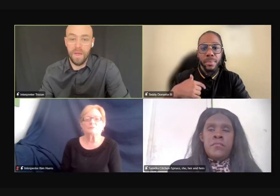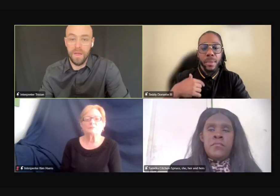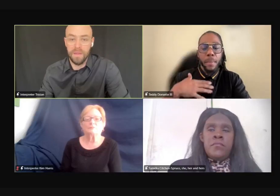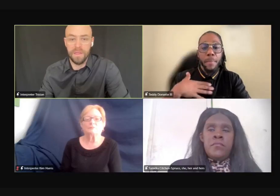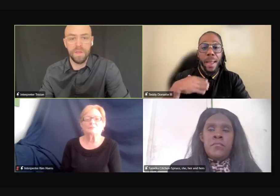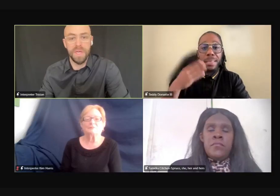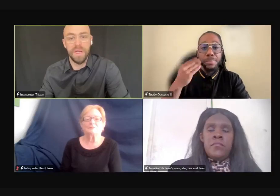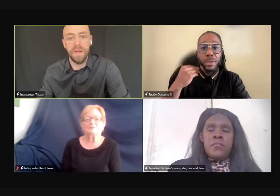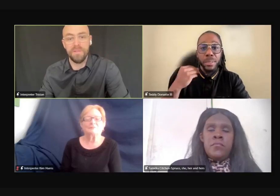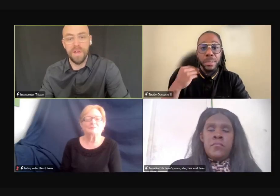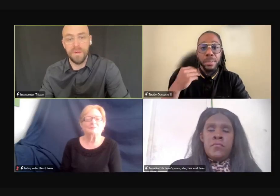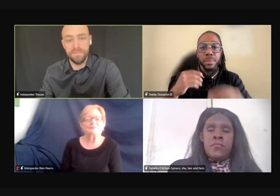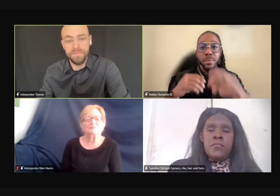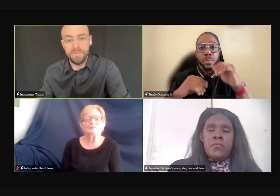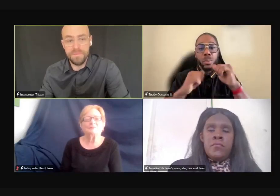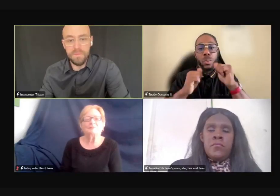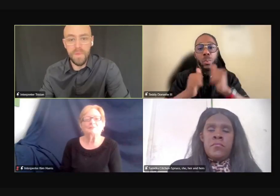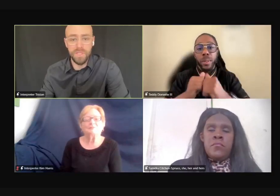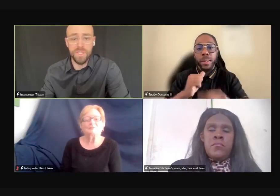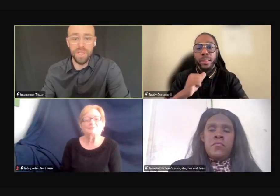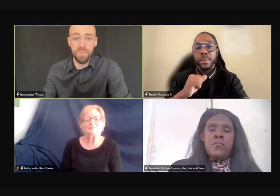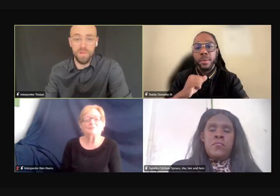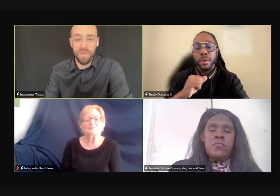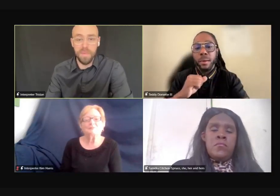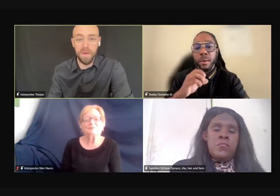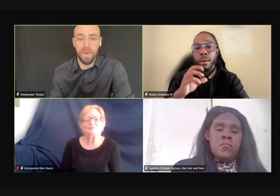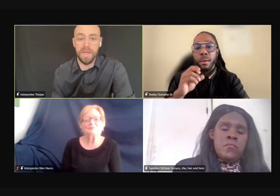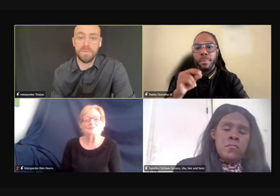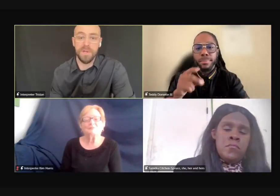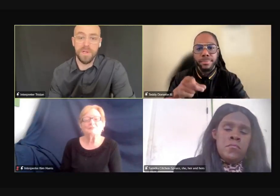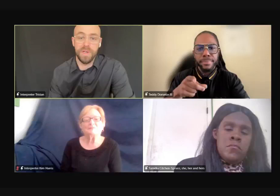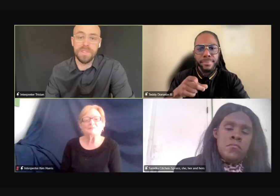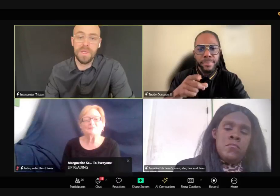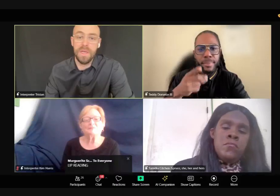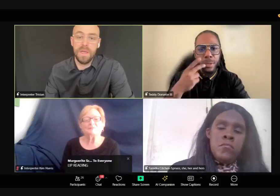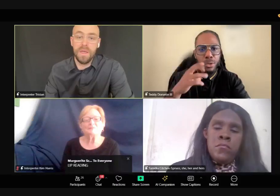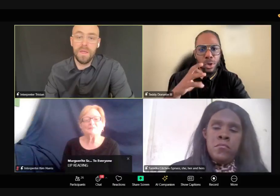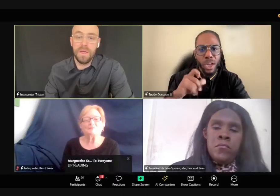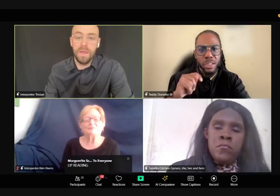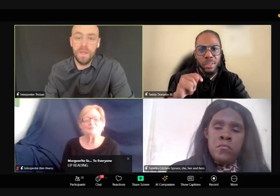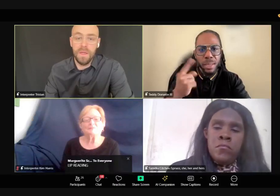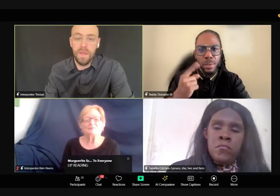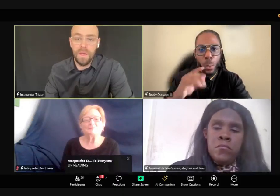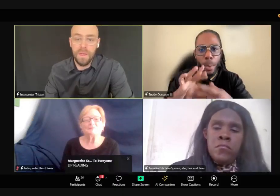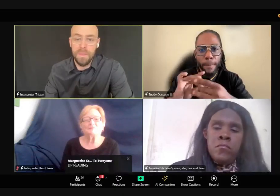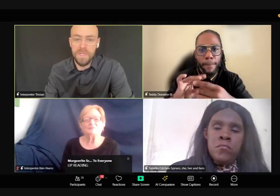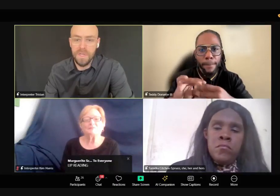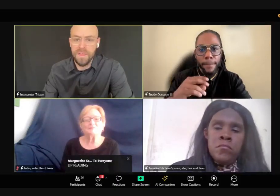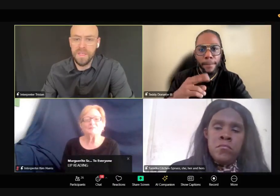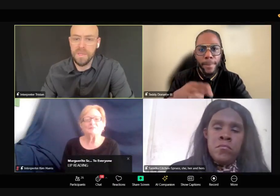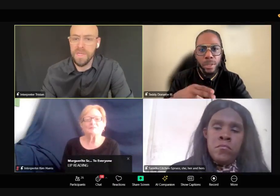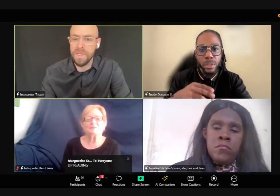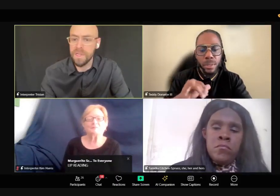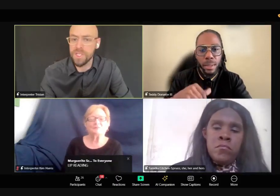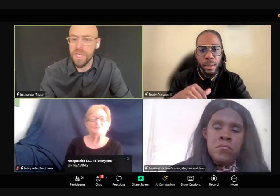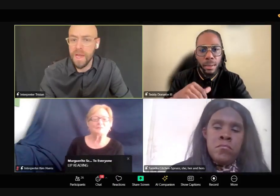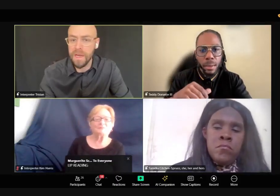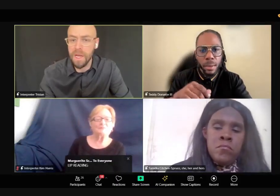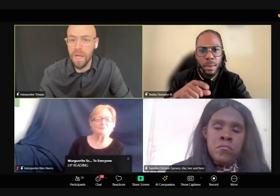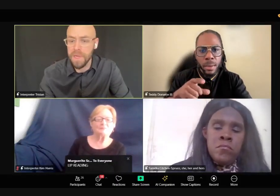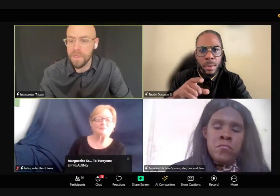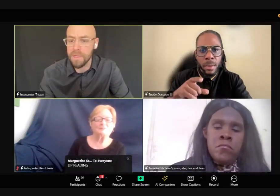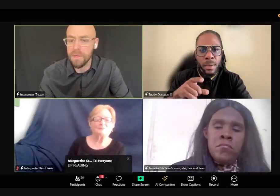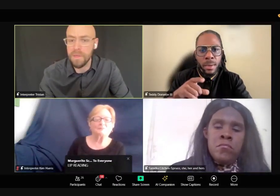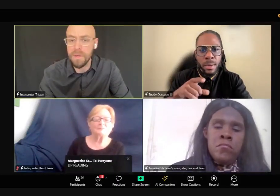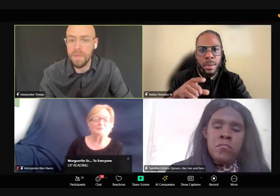a little bit of, I'll just share briefly about my experience. Let me, I think somebody in the